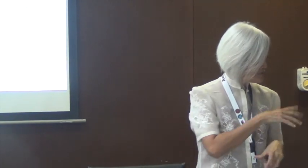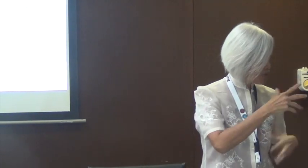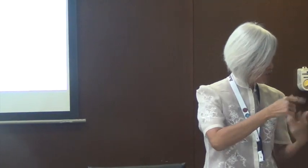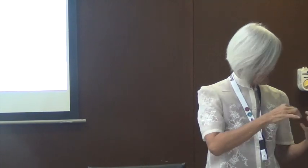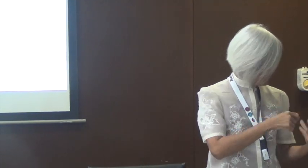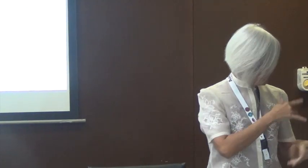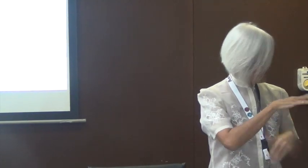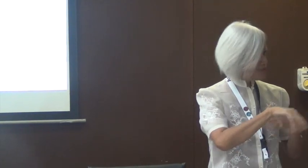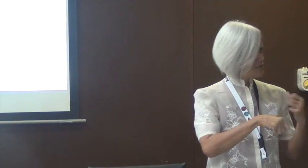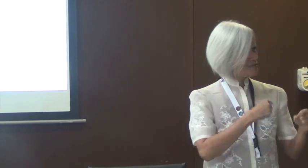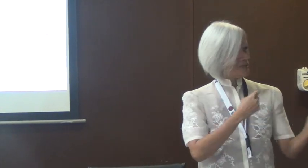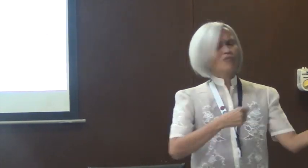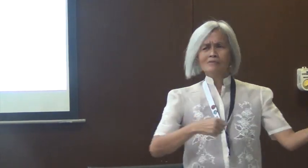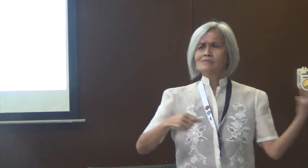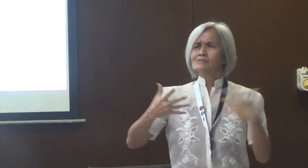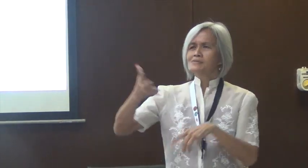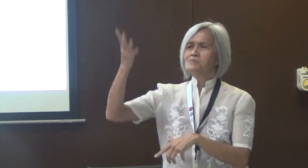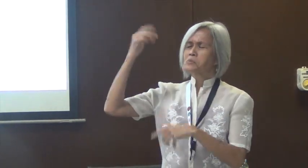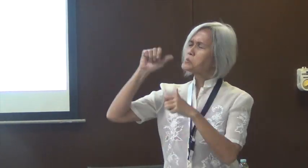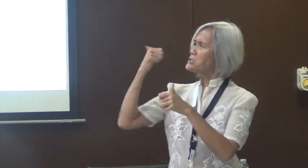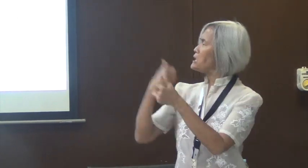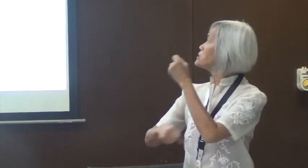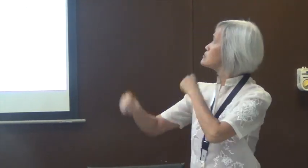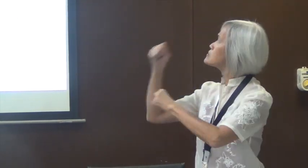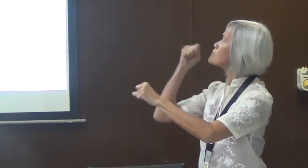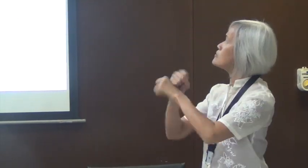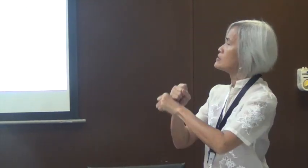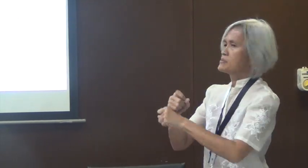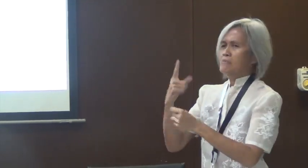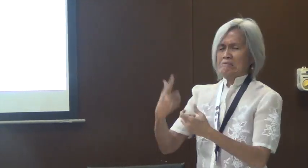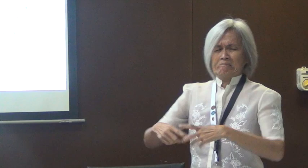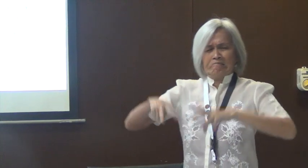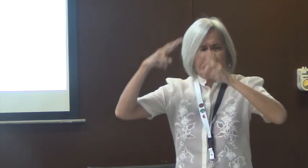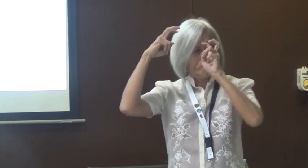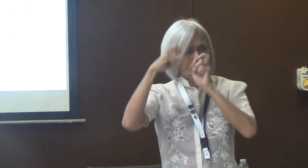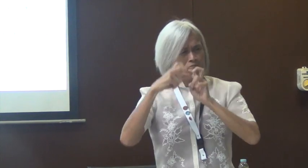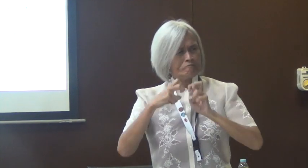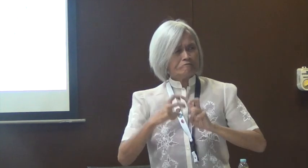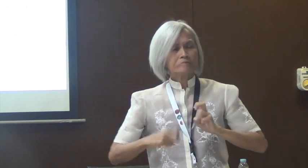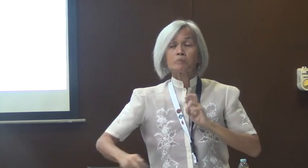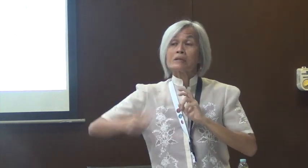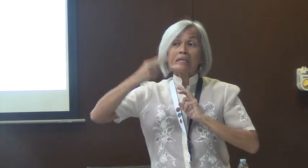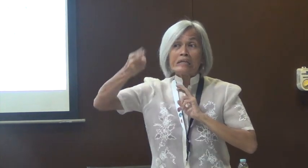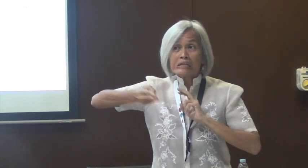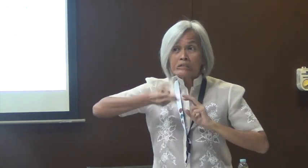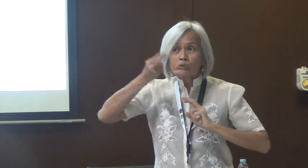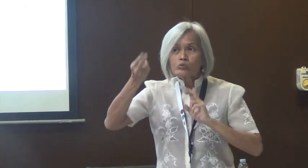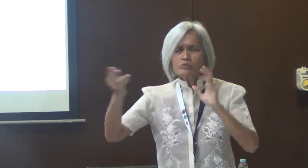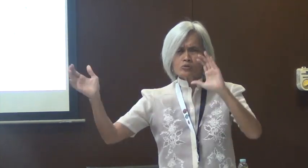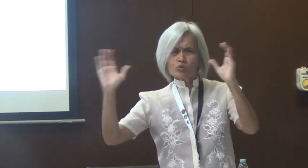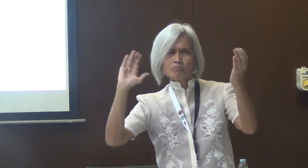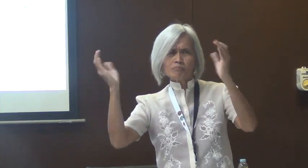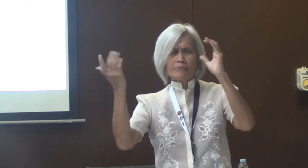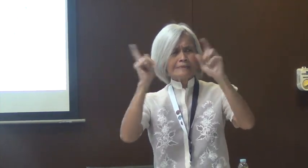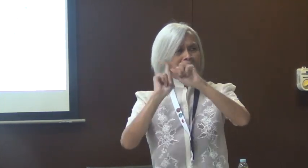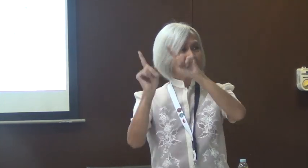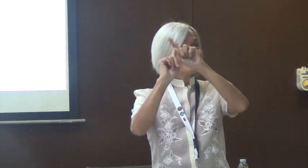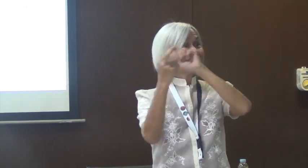Was that a five-year project? Yes, yes. So 10 years ago, we had this major project that looked at the history